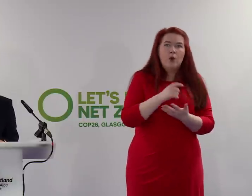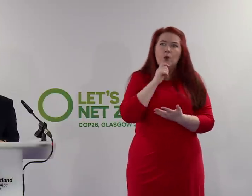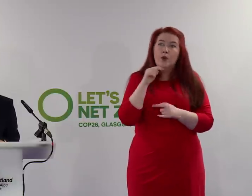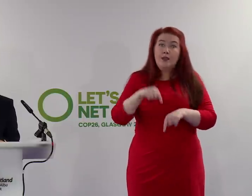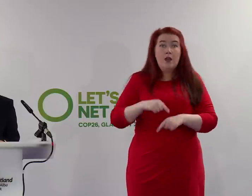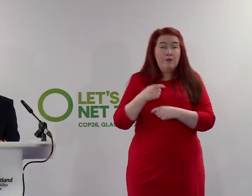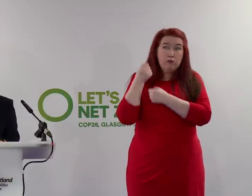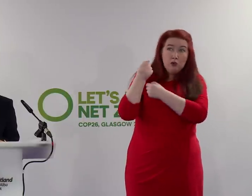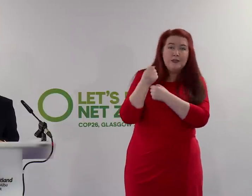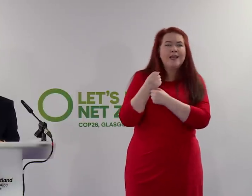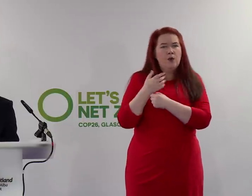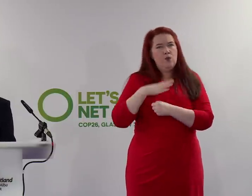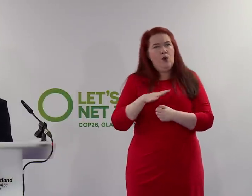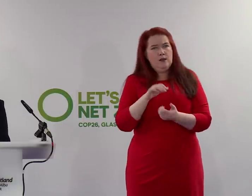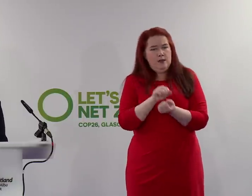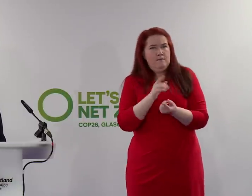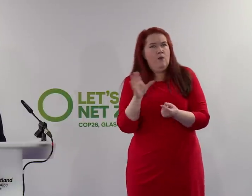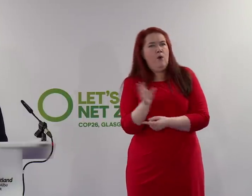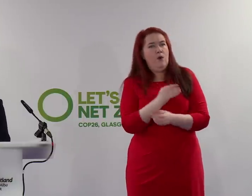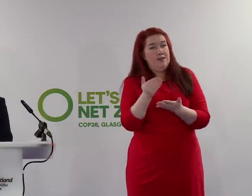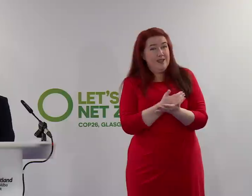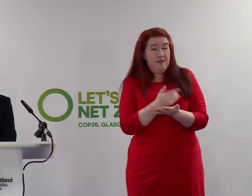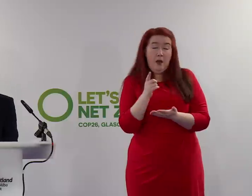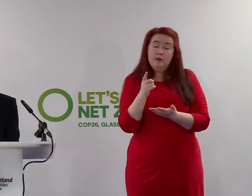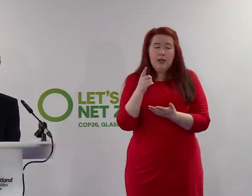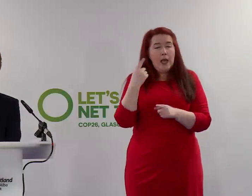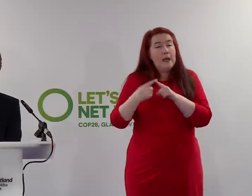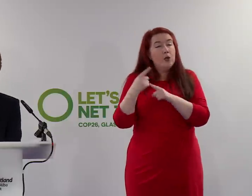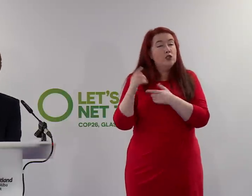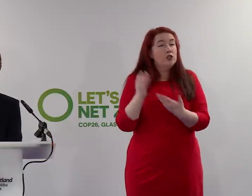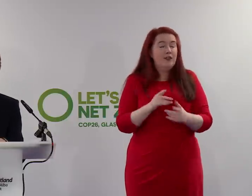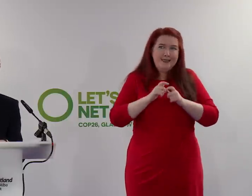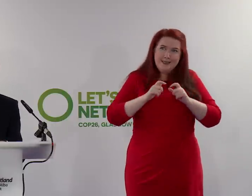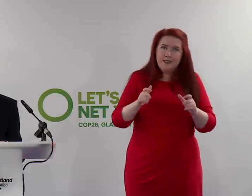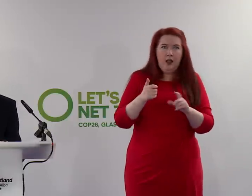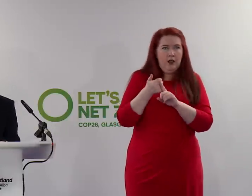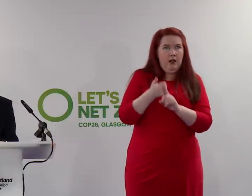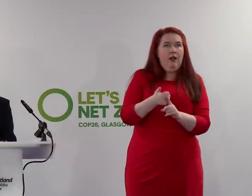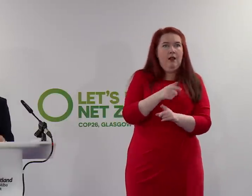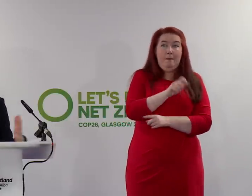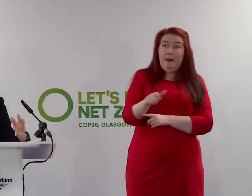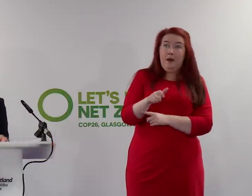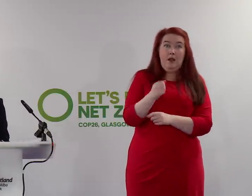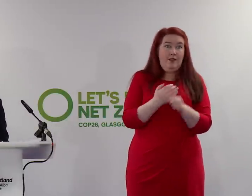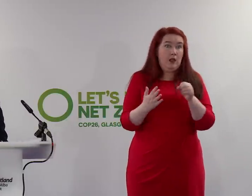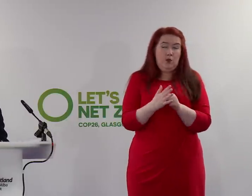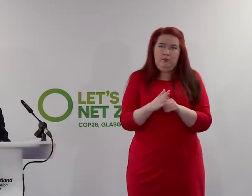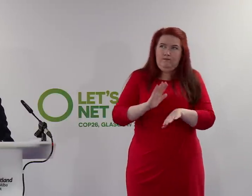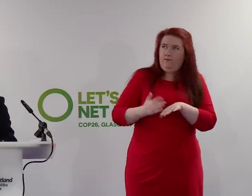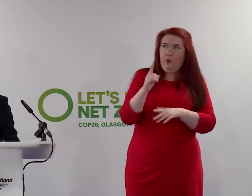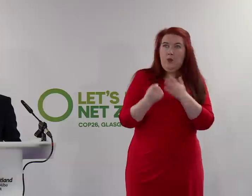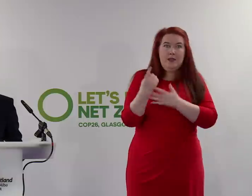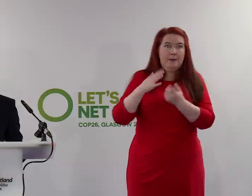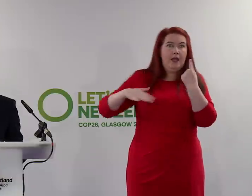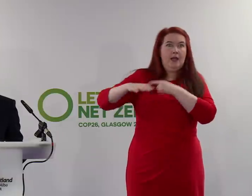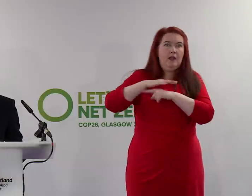protest. But of course, our emergency services also have continued responsibilities to support the people of the city, no matter what is happening